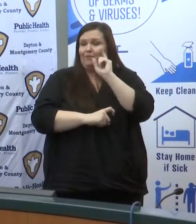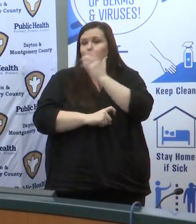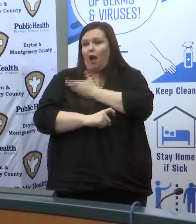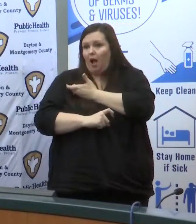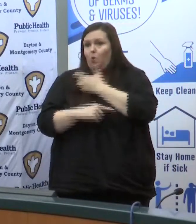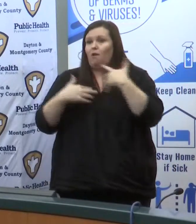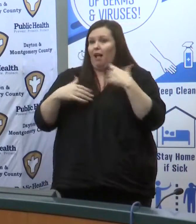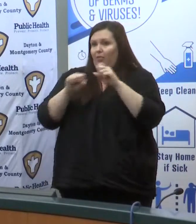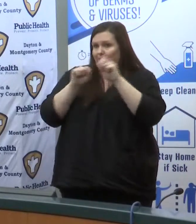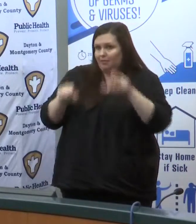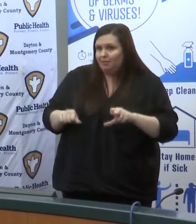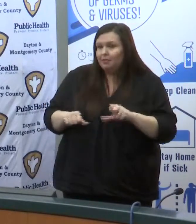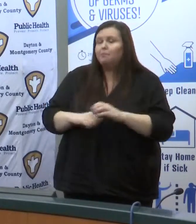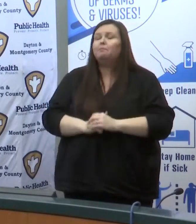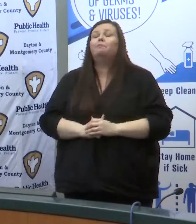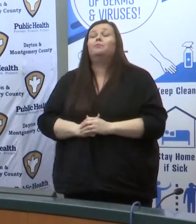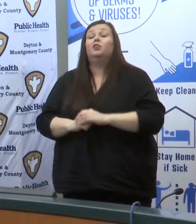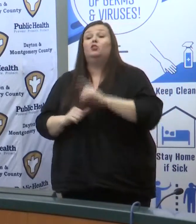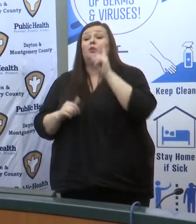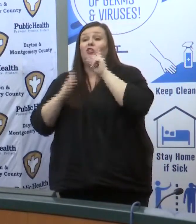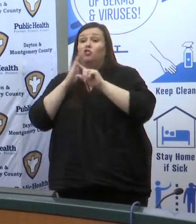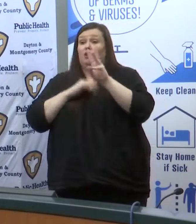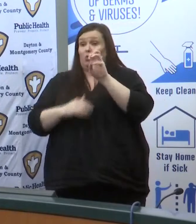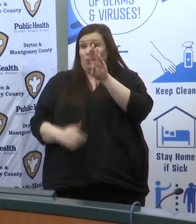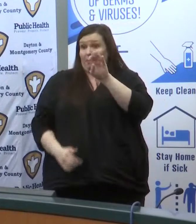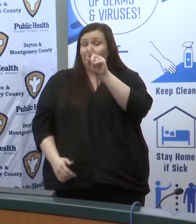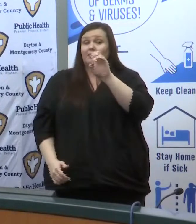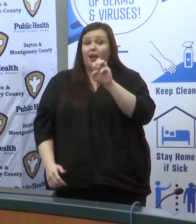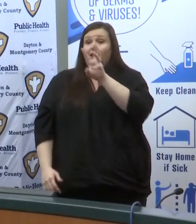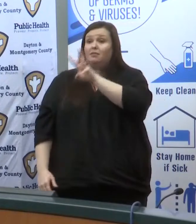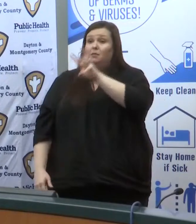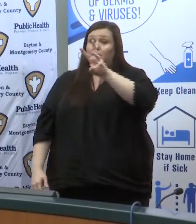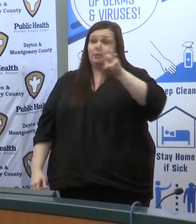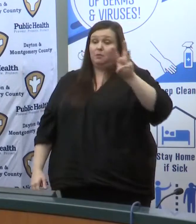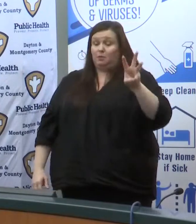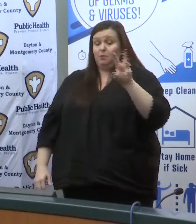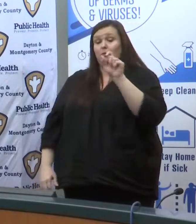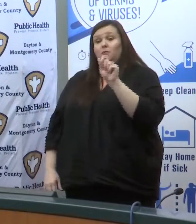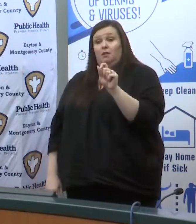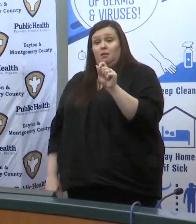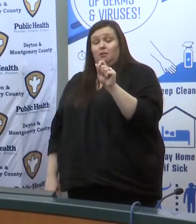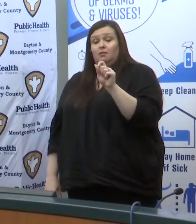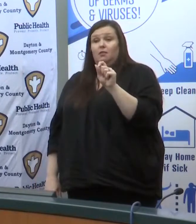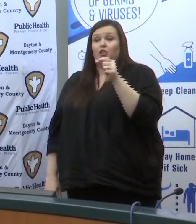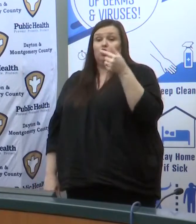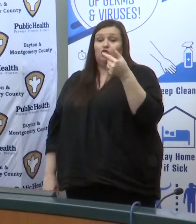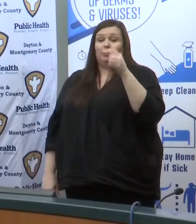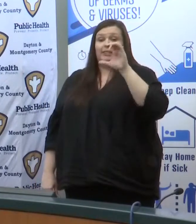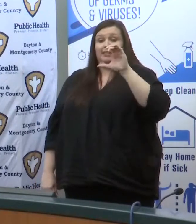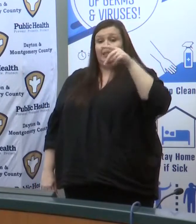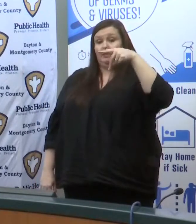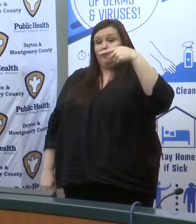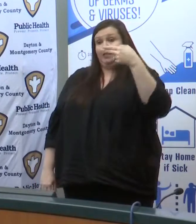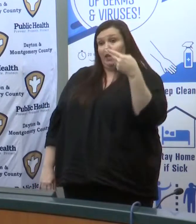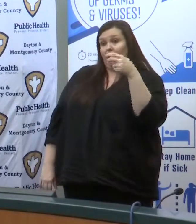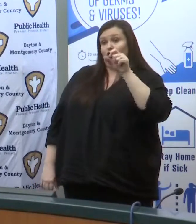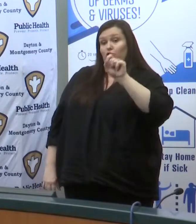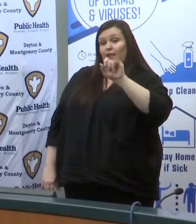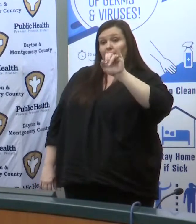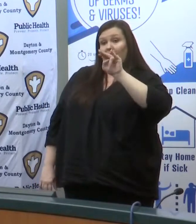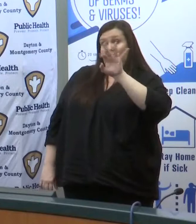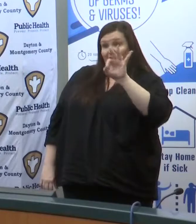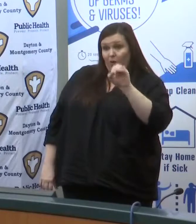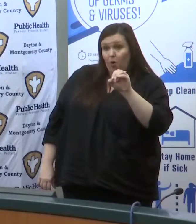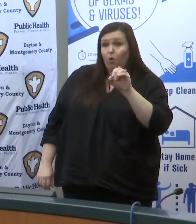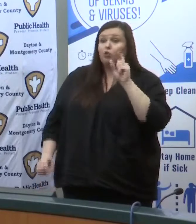community you can go to our website www.gcph.info or you can